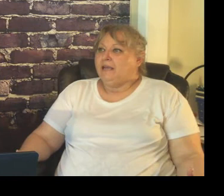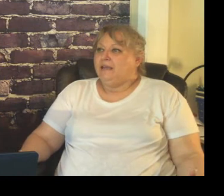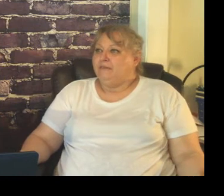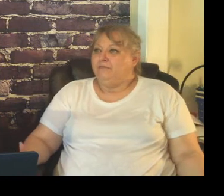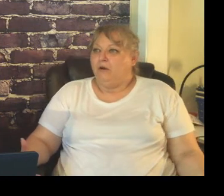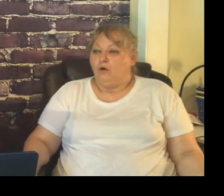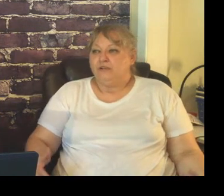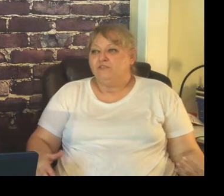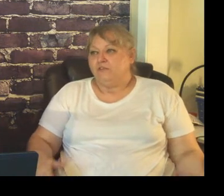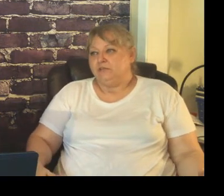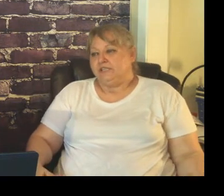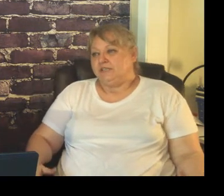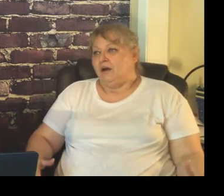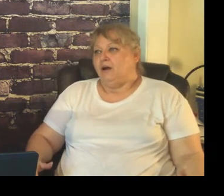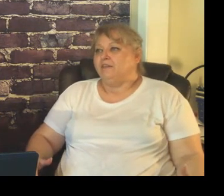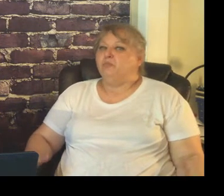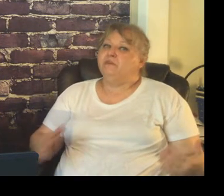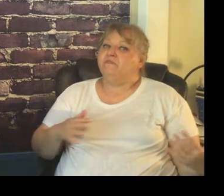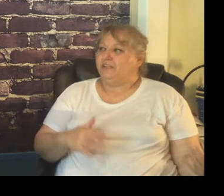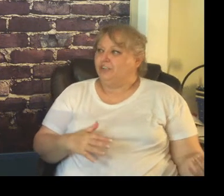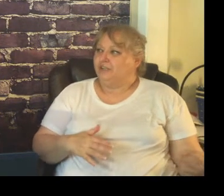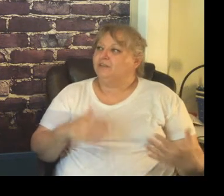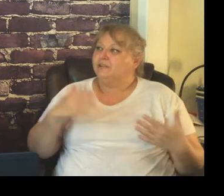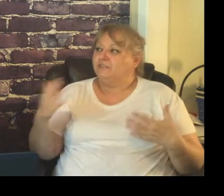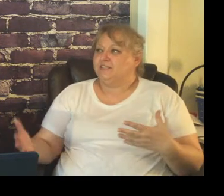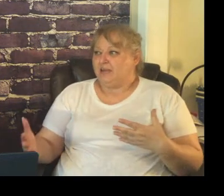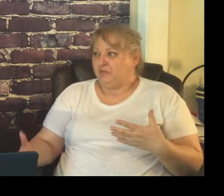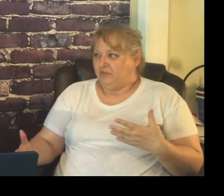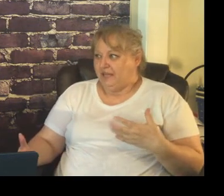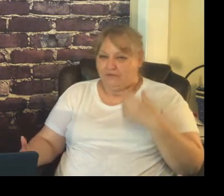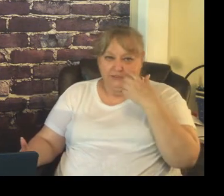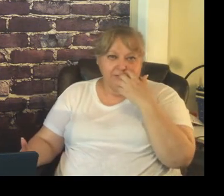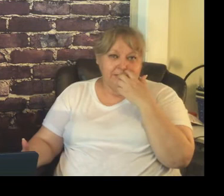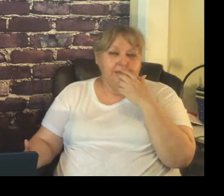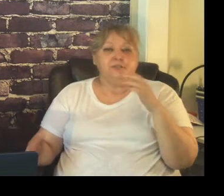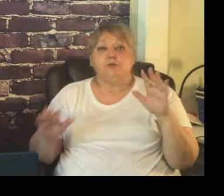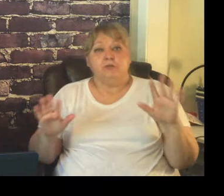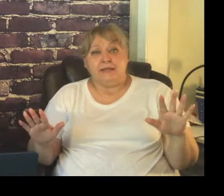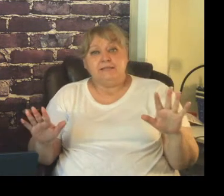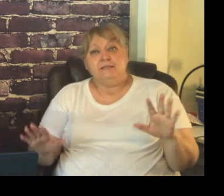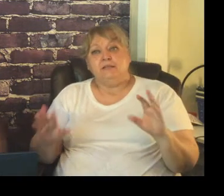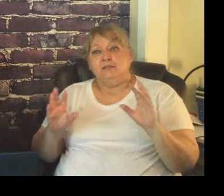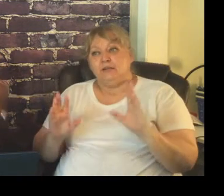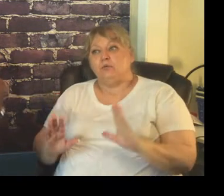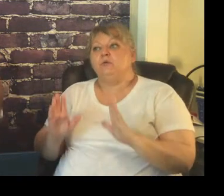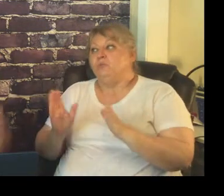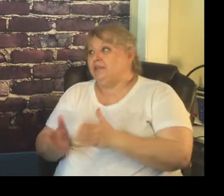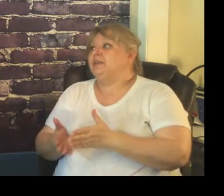always focus on the prevention of this type of behavior right so granted there will be